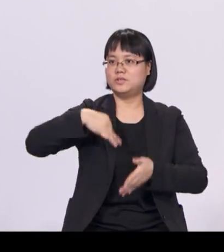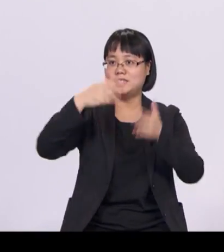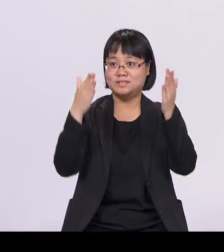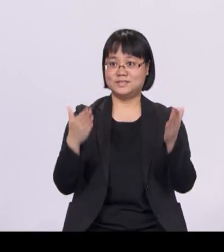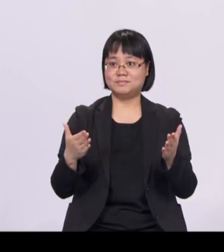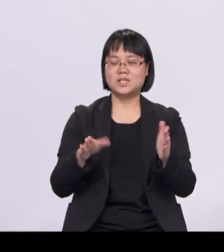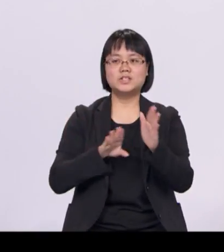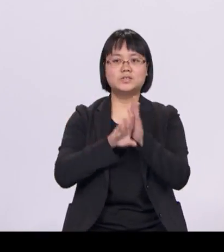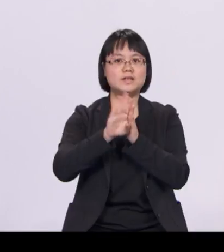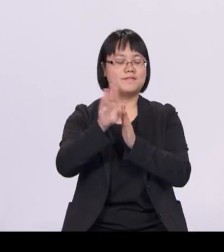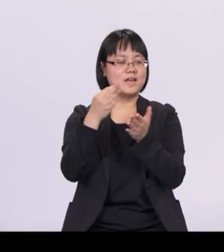execute infrastructure projects.